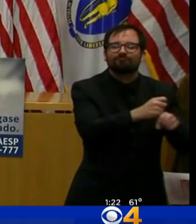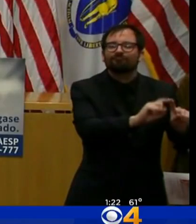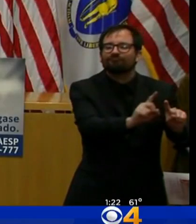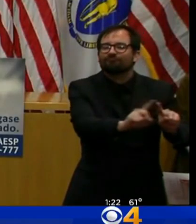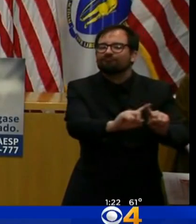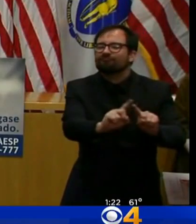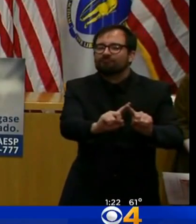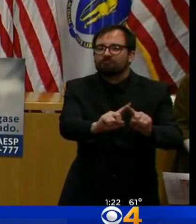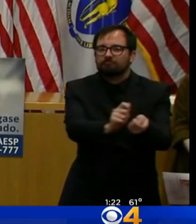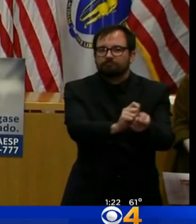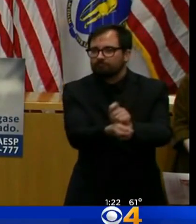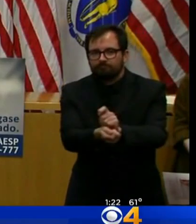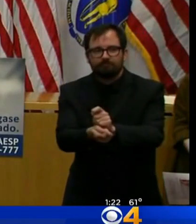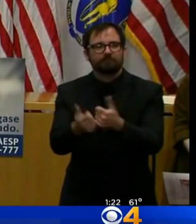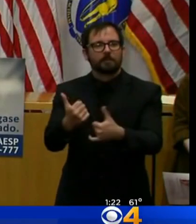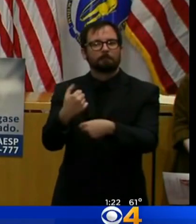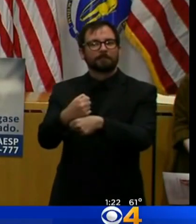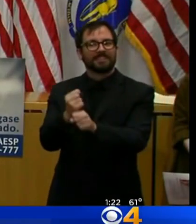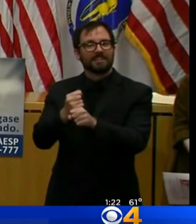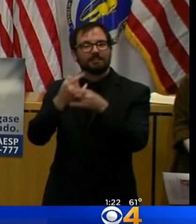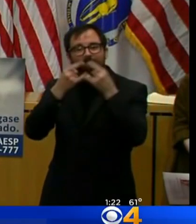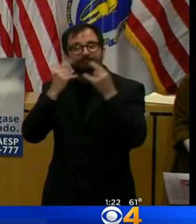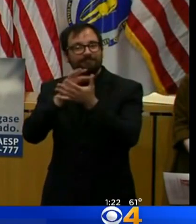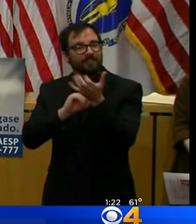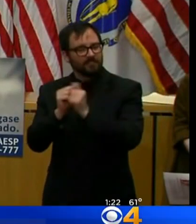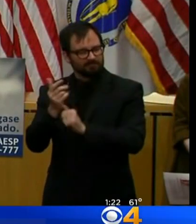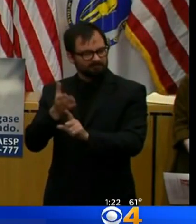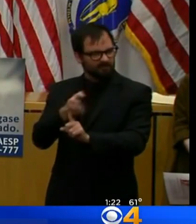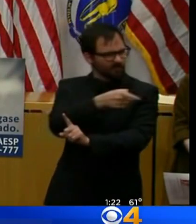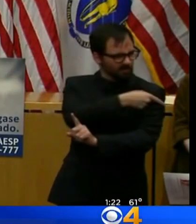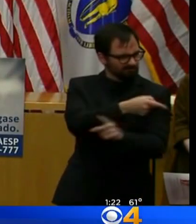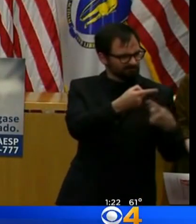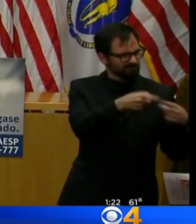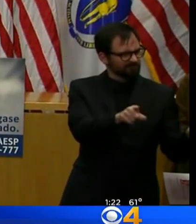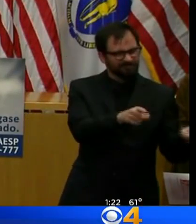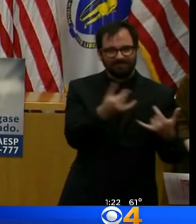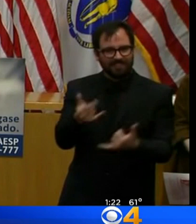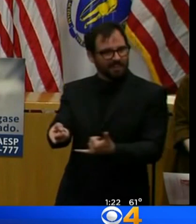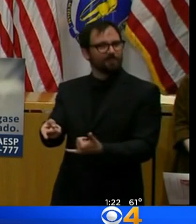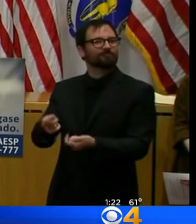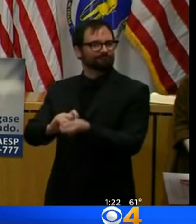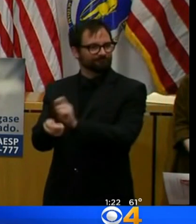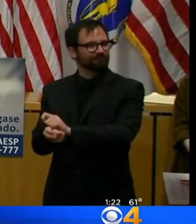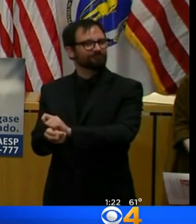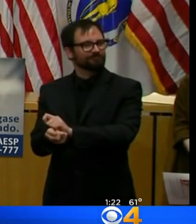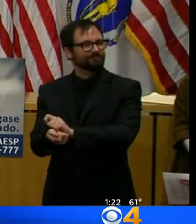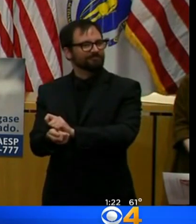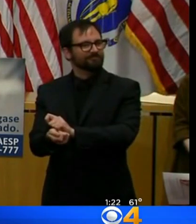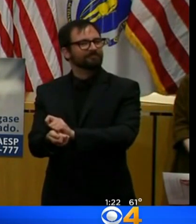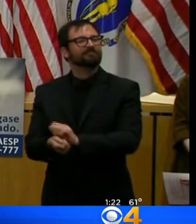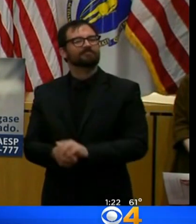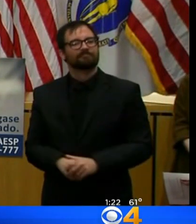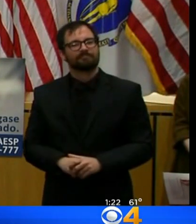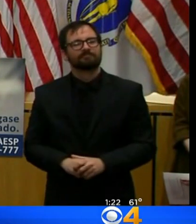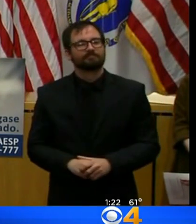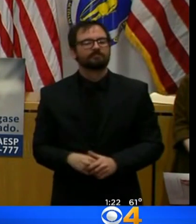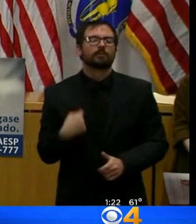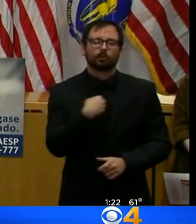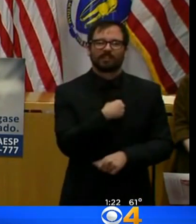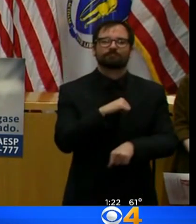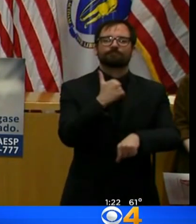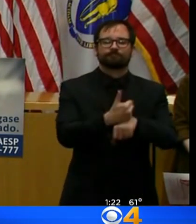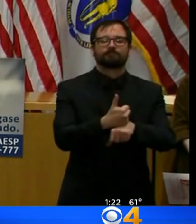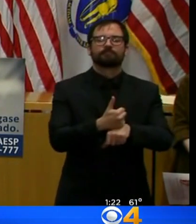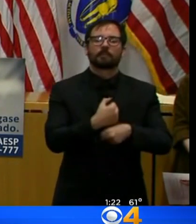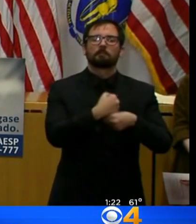To respond to COVID-19, our administration established the manufacturing emergency response team. This team came together through the Executive